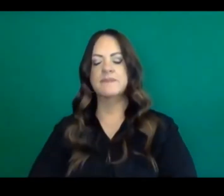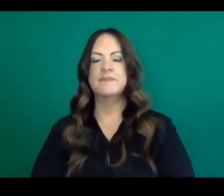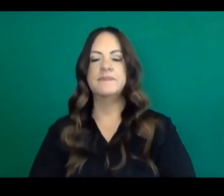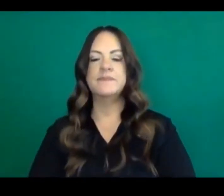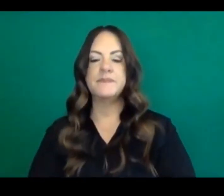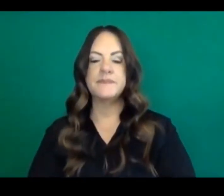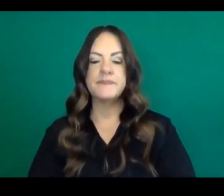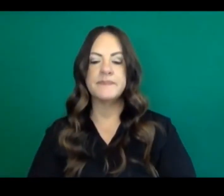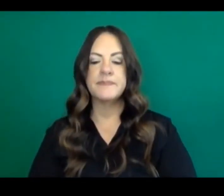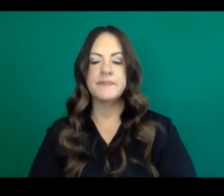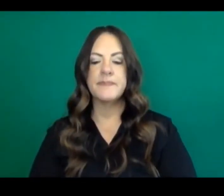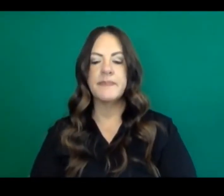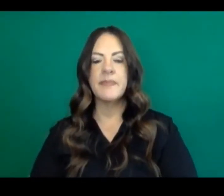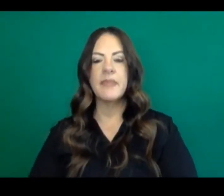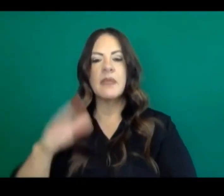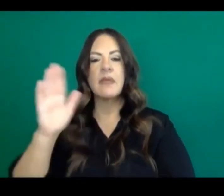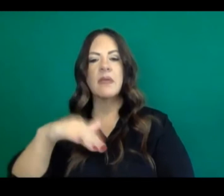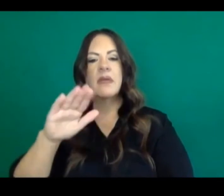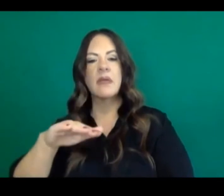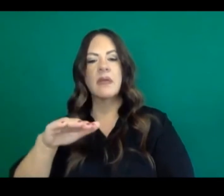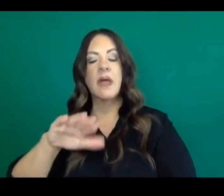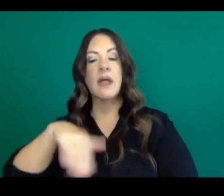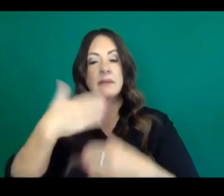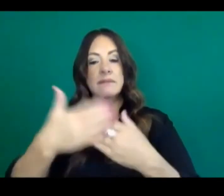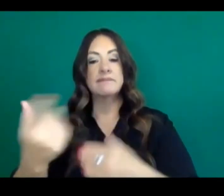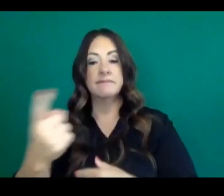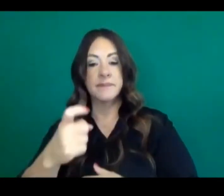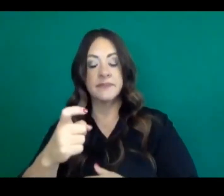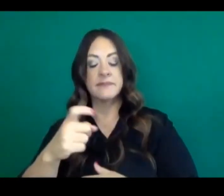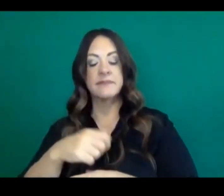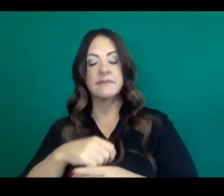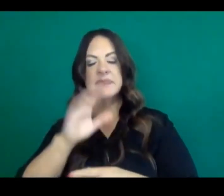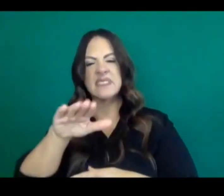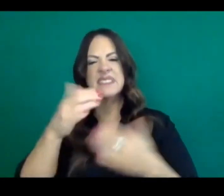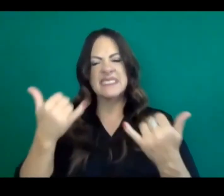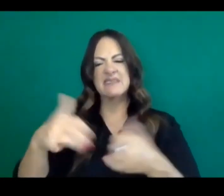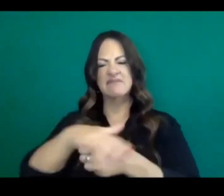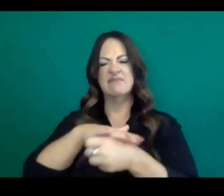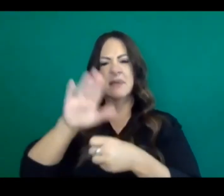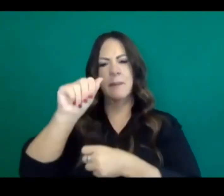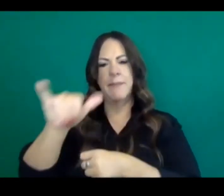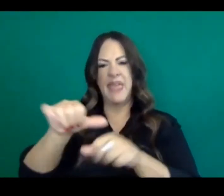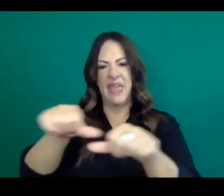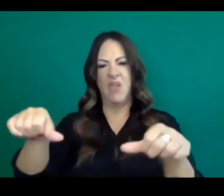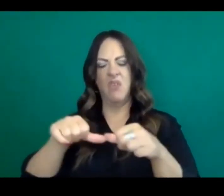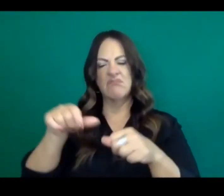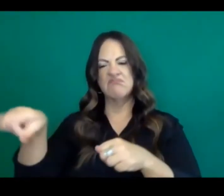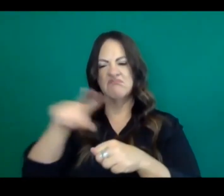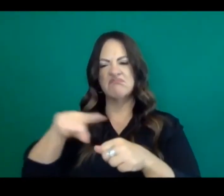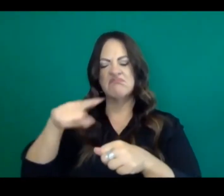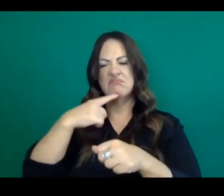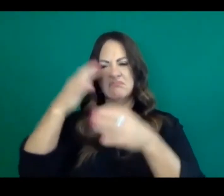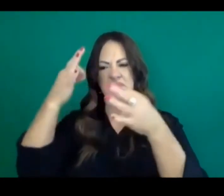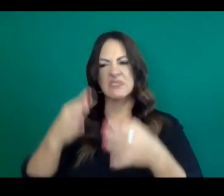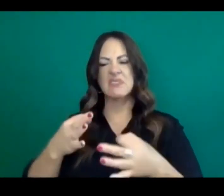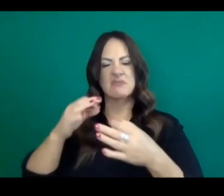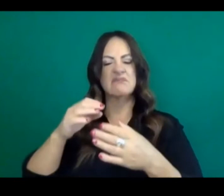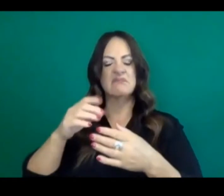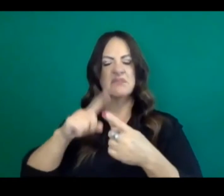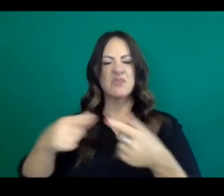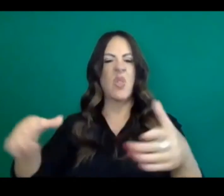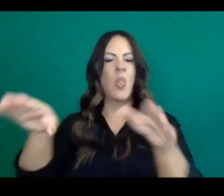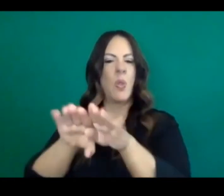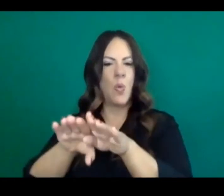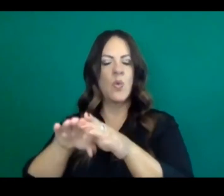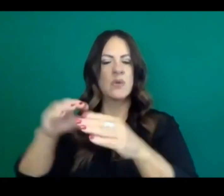Hi, Dr. Daly. So here in the Bay Area, some local officials are closing down beaches in anticipation of Labor Day